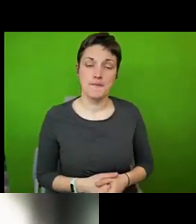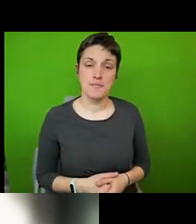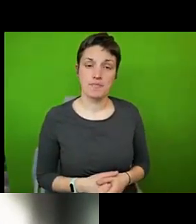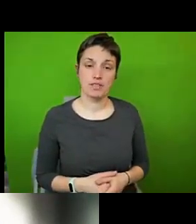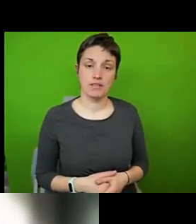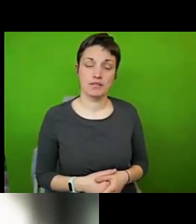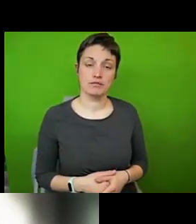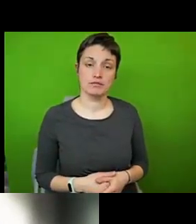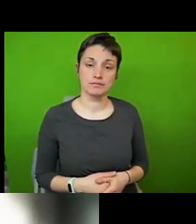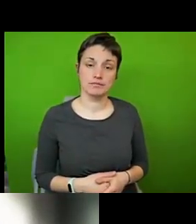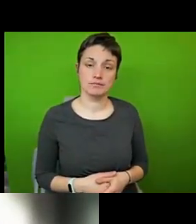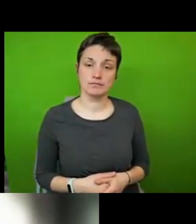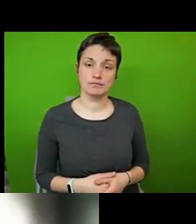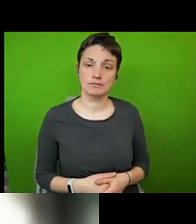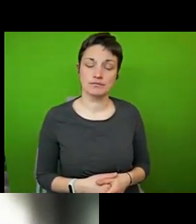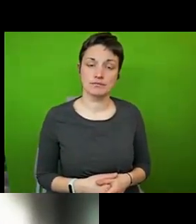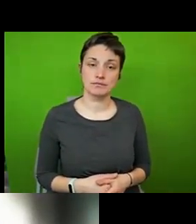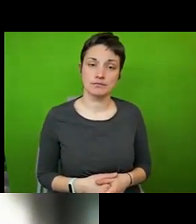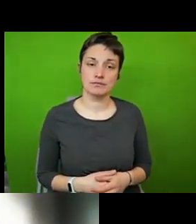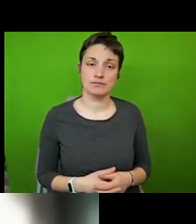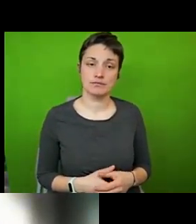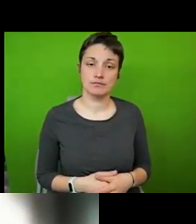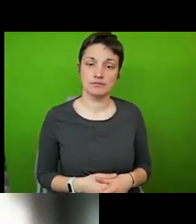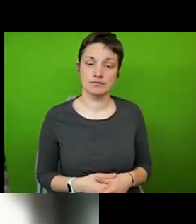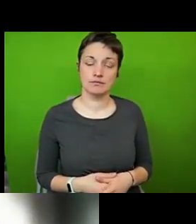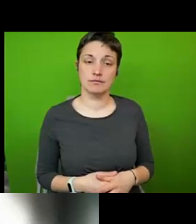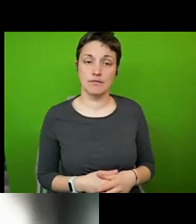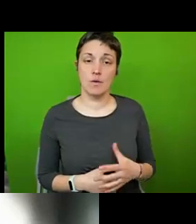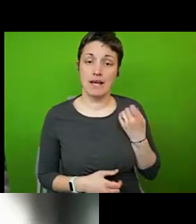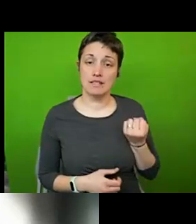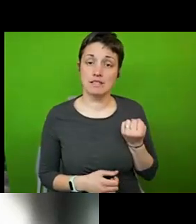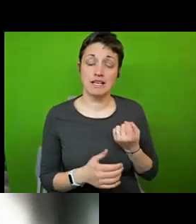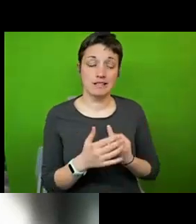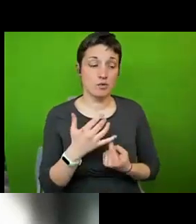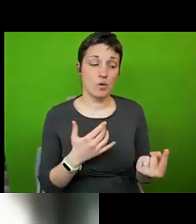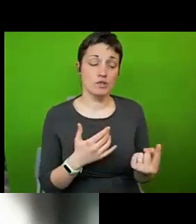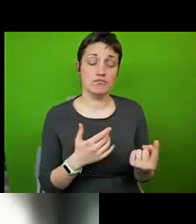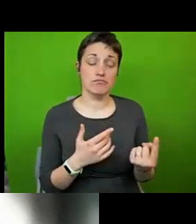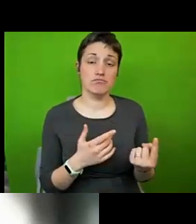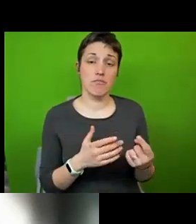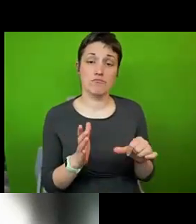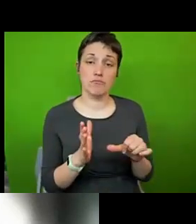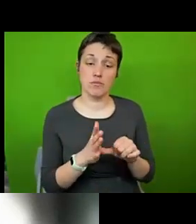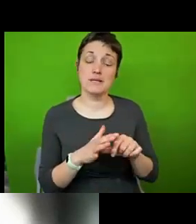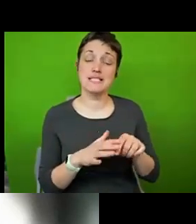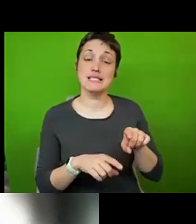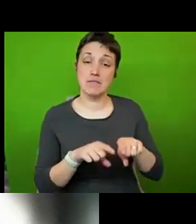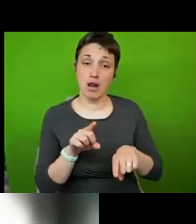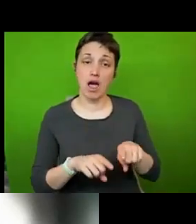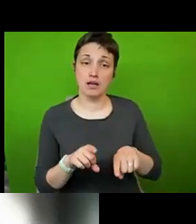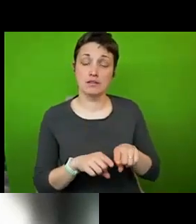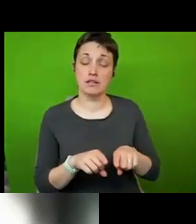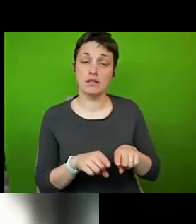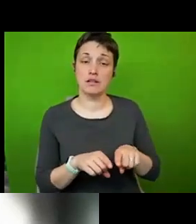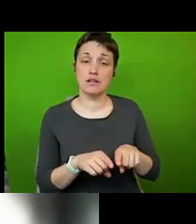uh somewhat similar but different exclusion problem for some point here which was about the exclusion